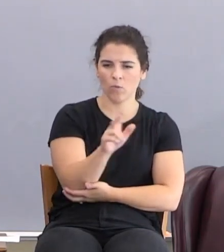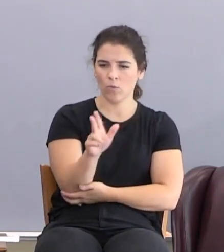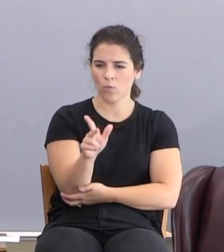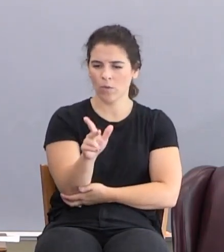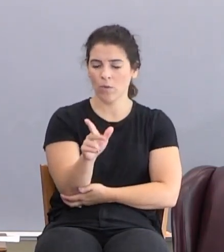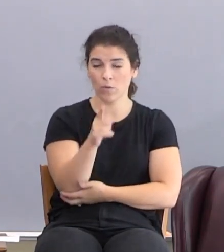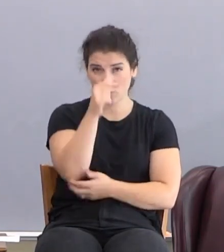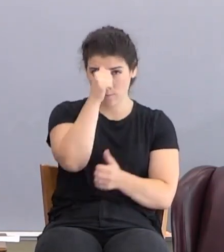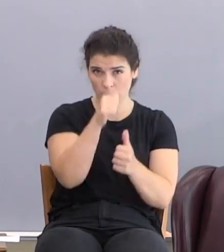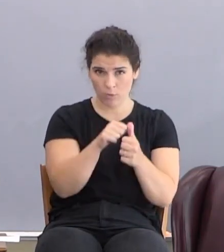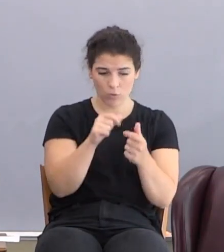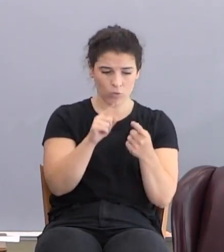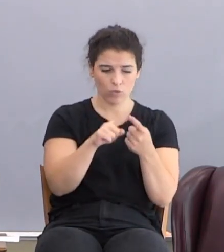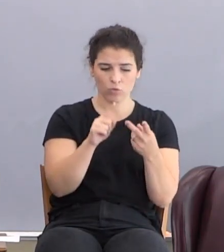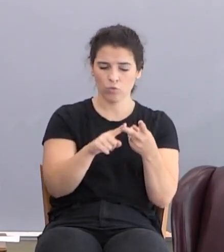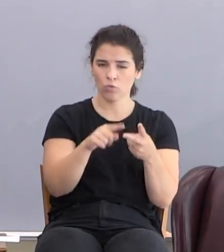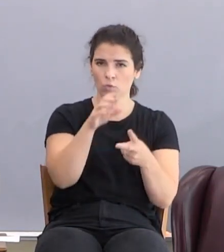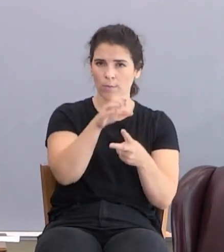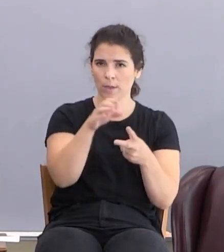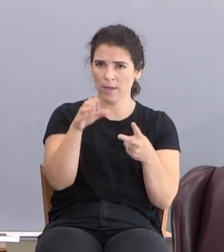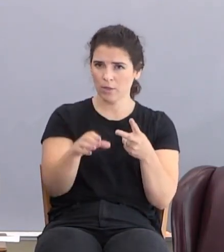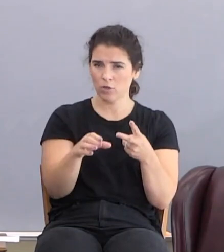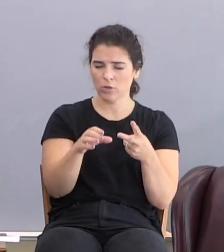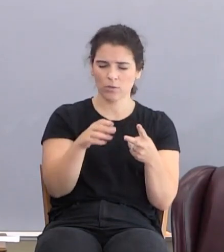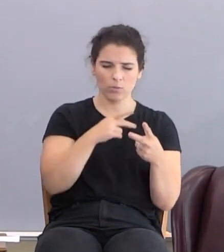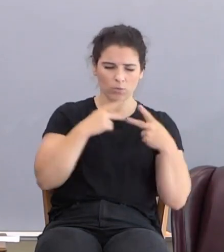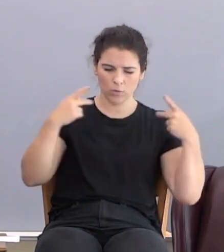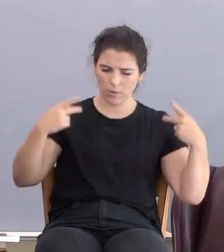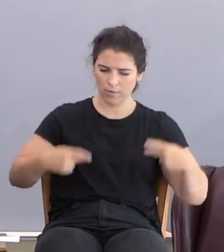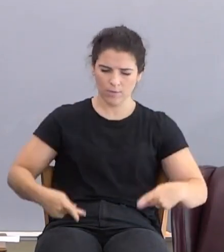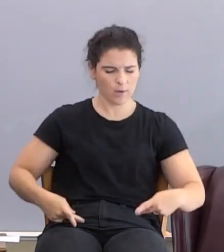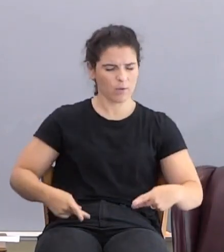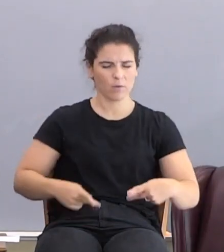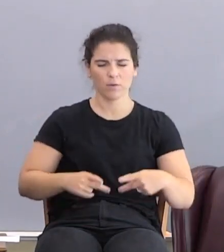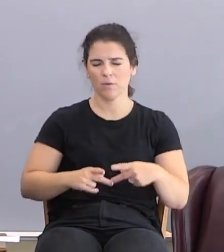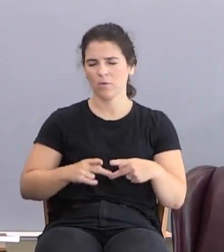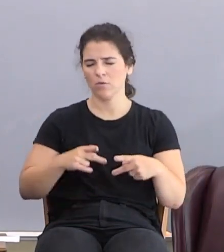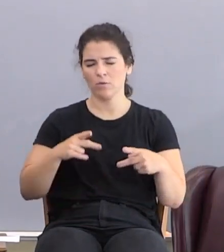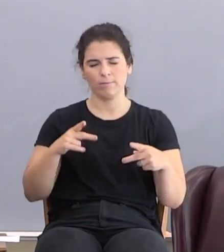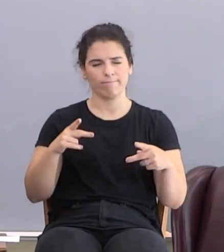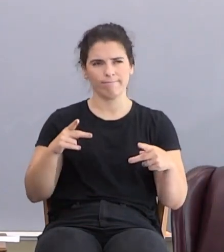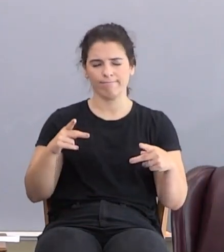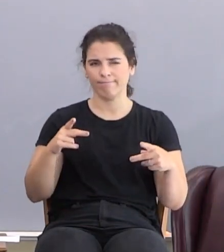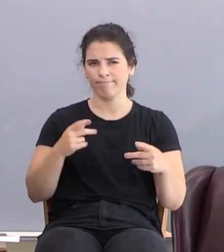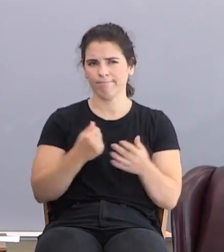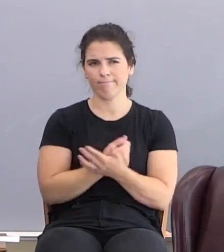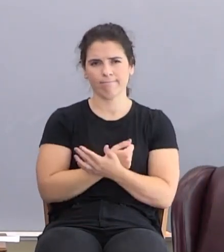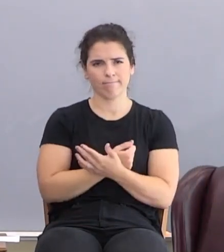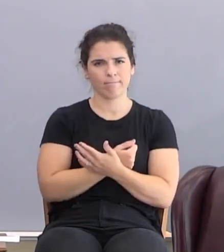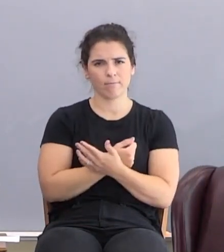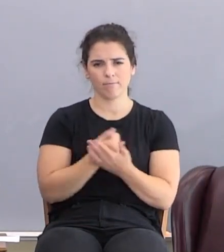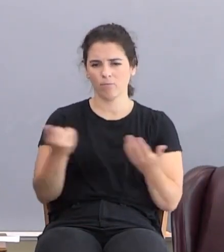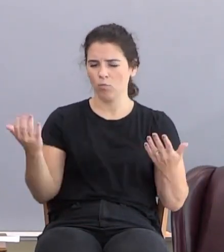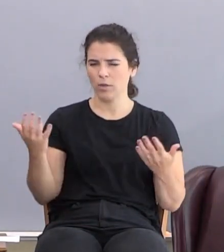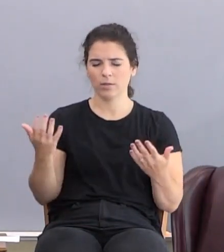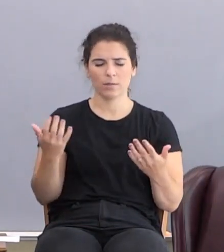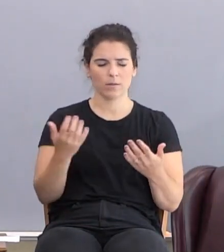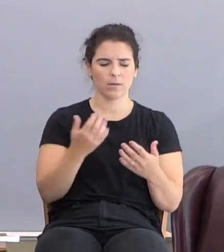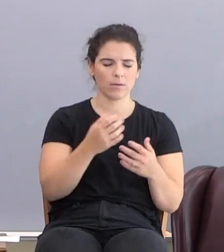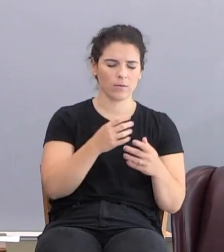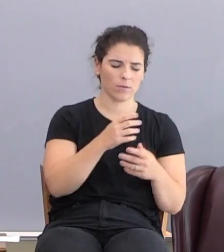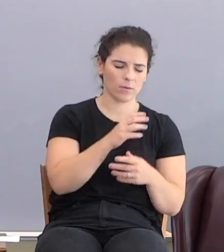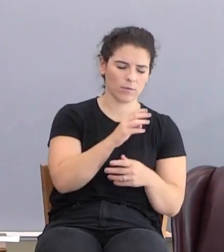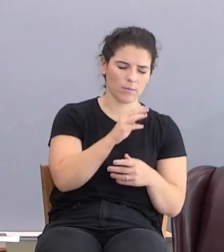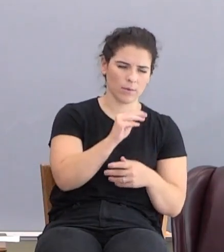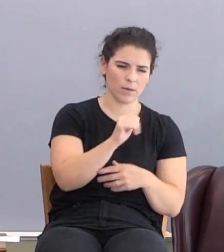there are two passages where the Pharisees are just laid bare. One's in Matthew 23 and the other is in Philippians chapter 3, where the Apostle Paul